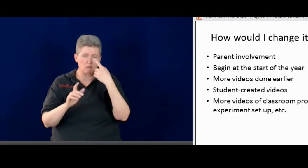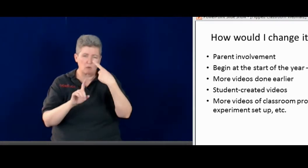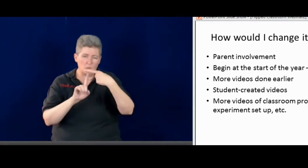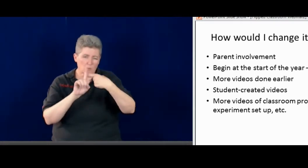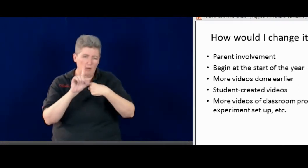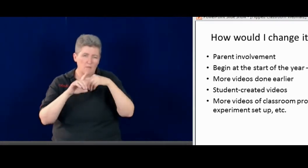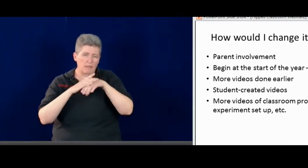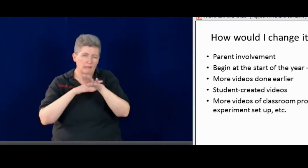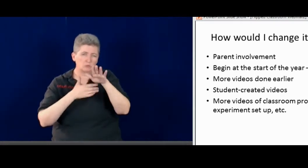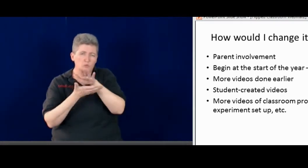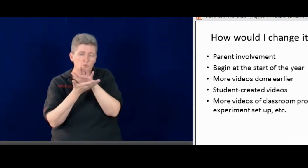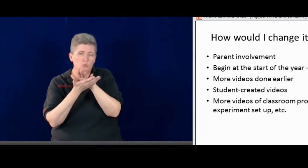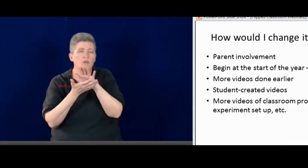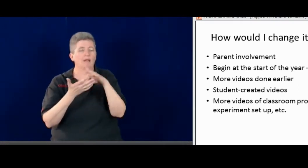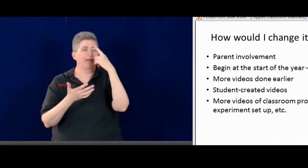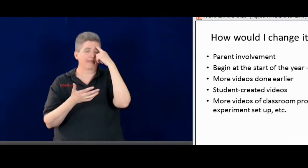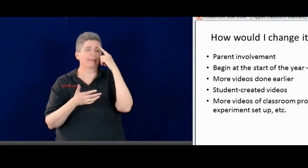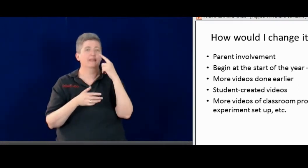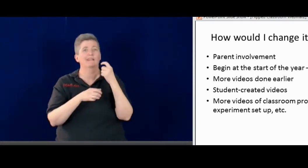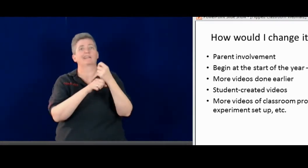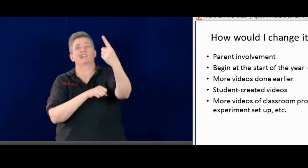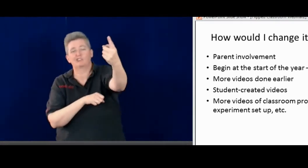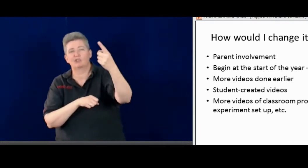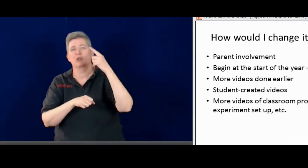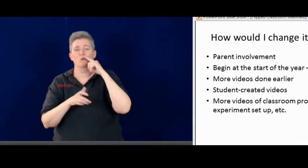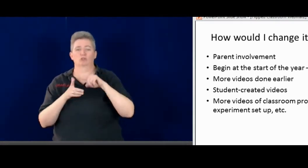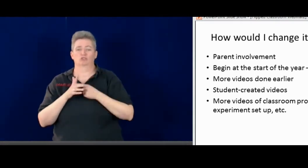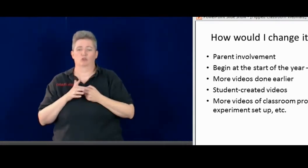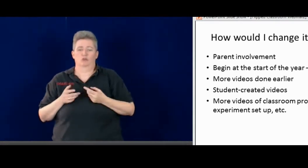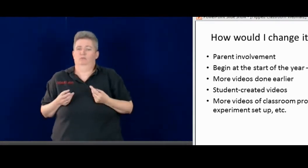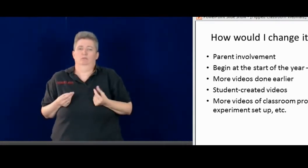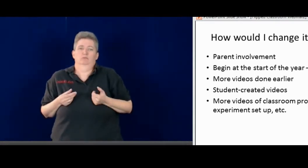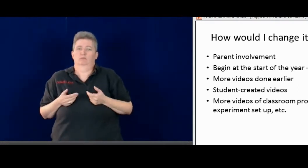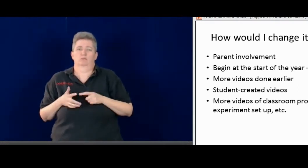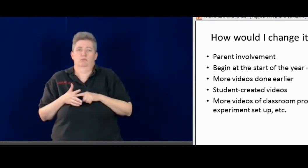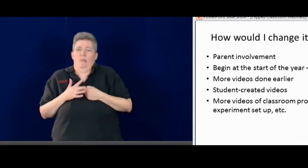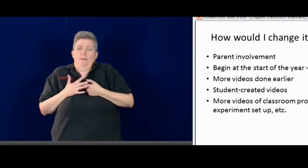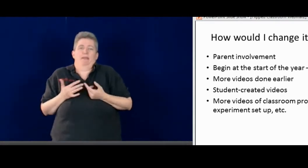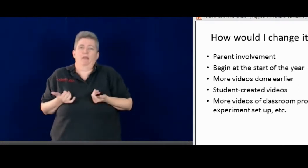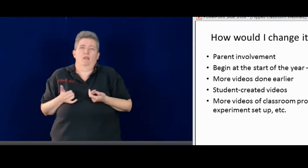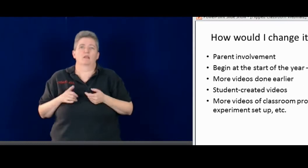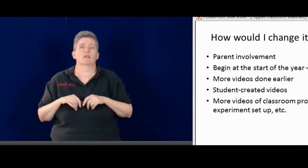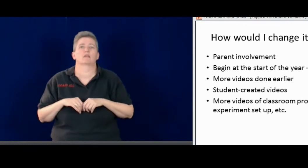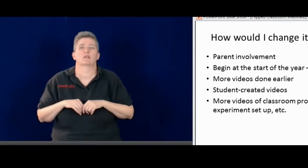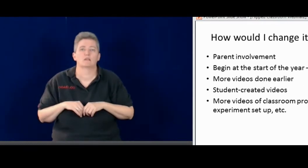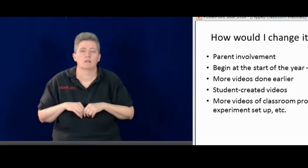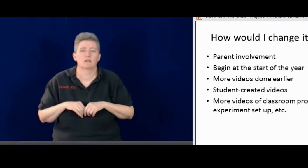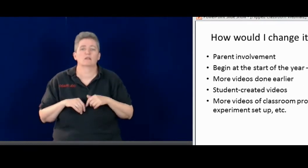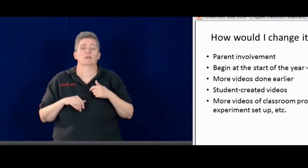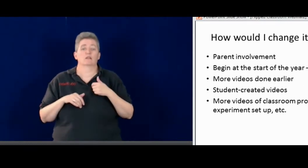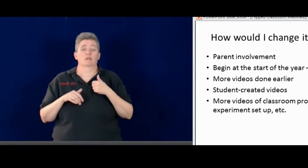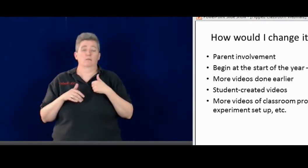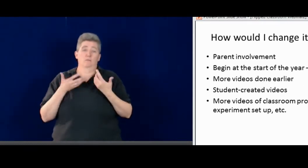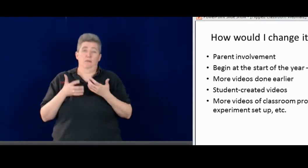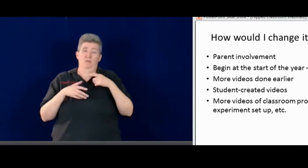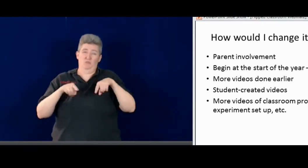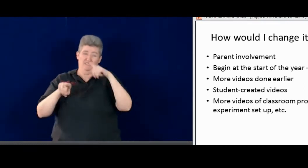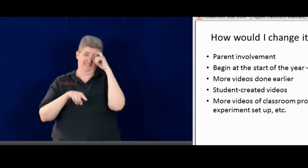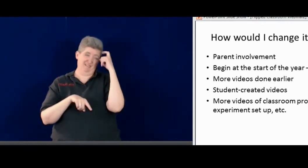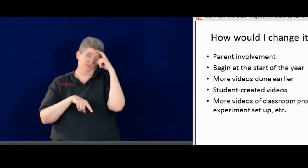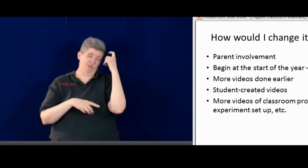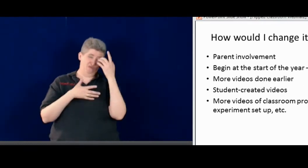I started a little bit late this year, probably a month into school I started. So next year, I would definitely start right away, right at the beginning of the year.